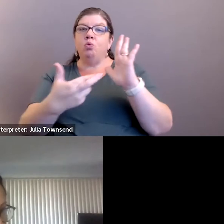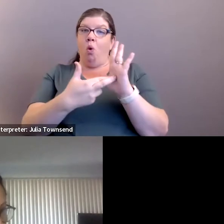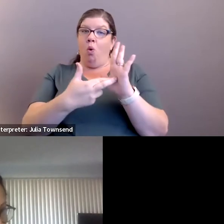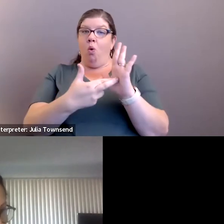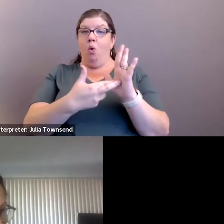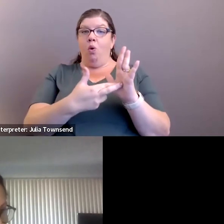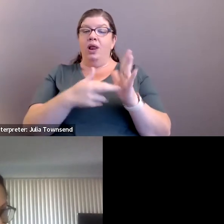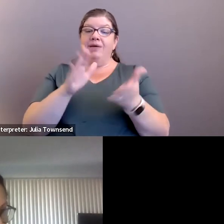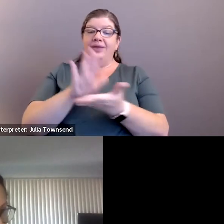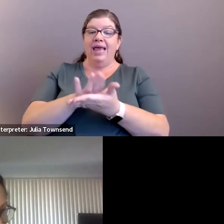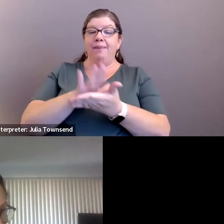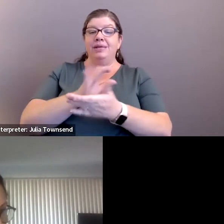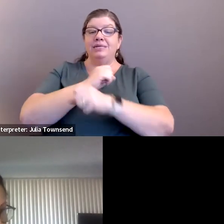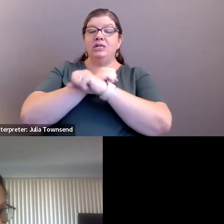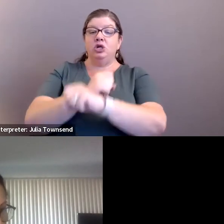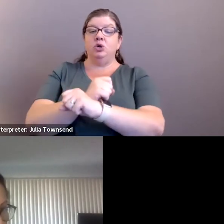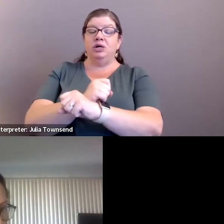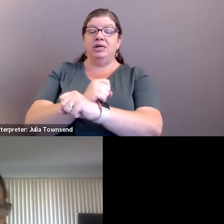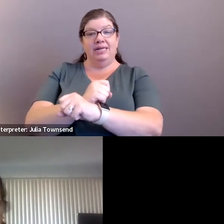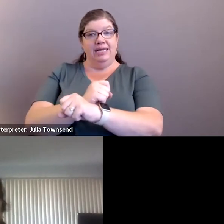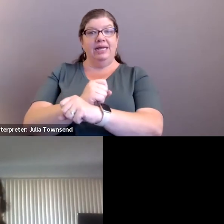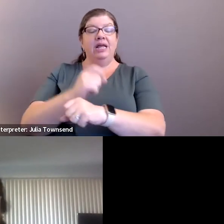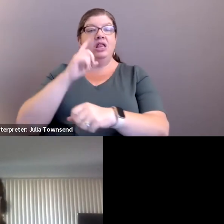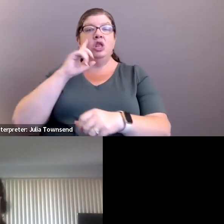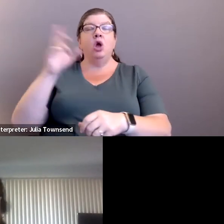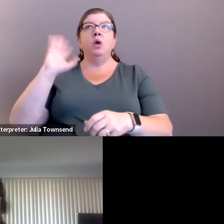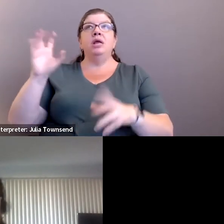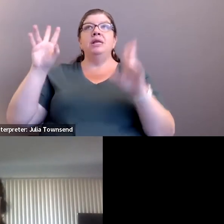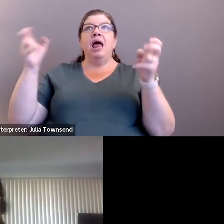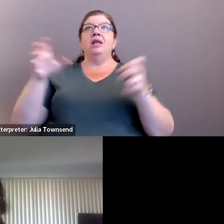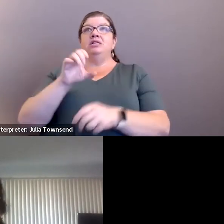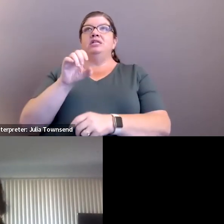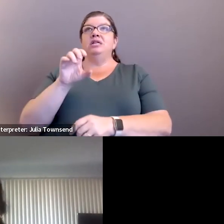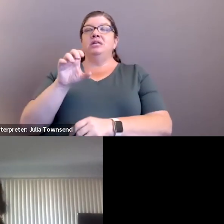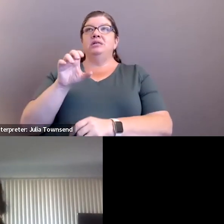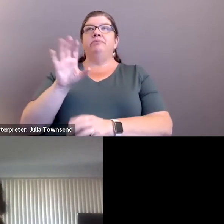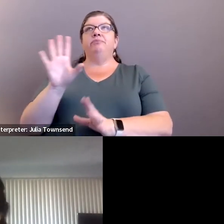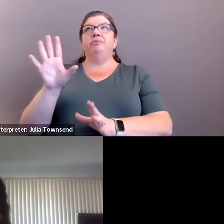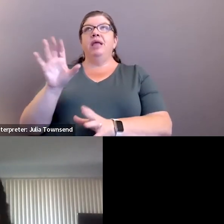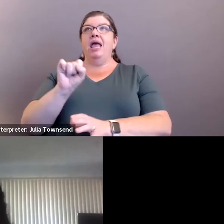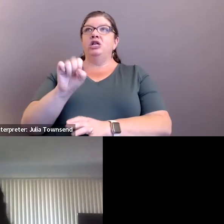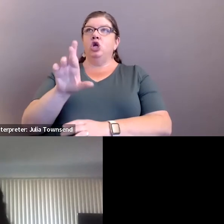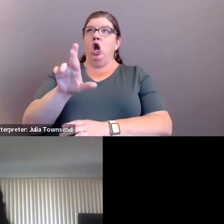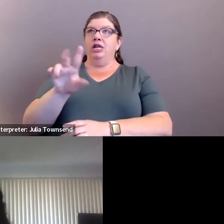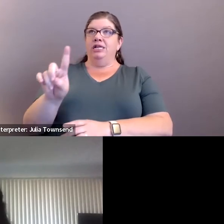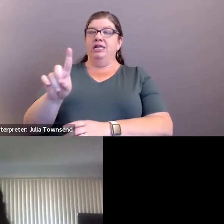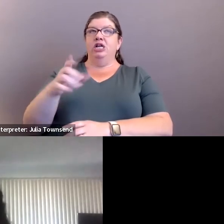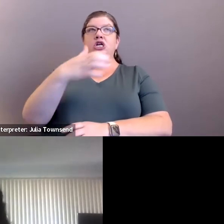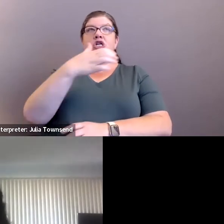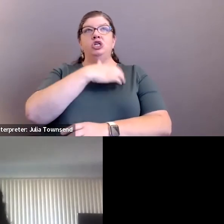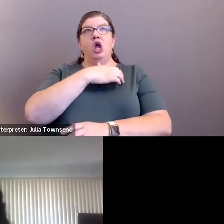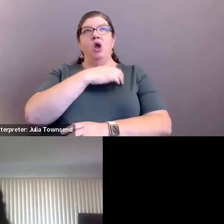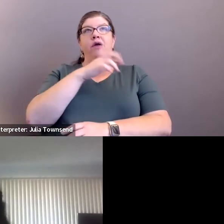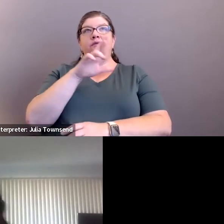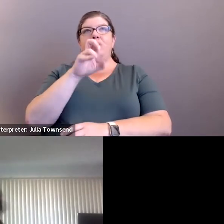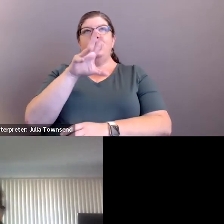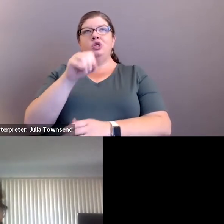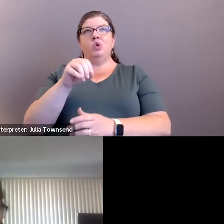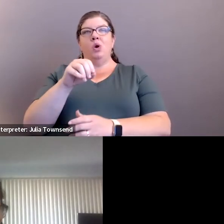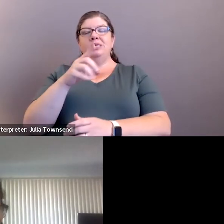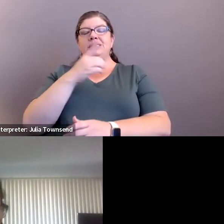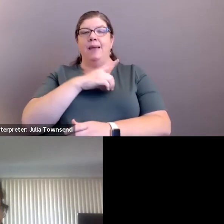the campus security of the original title was CRD. I'm sorry, SRD, the Sheriff Resource Deputy.